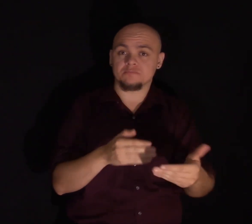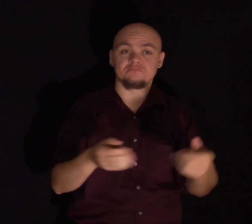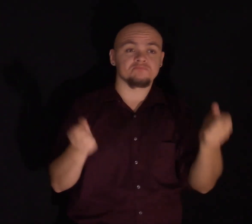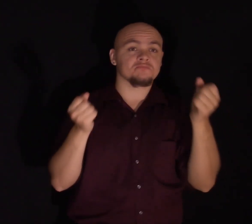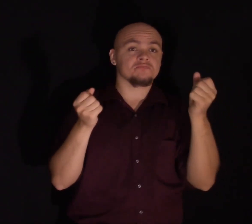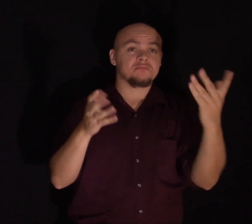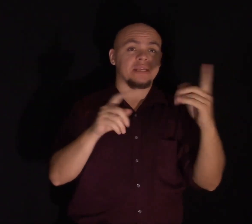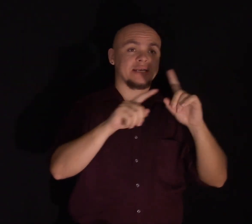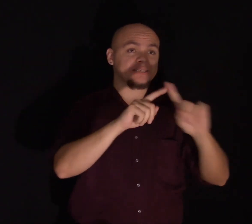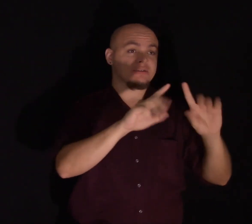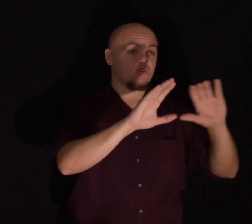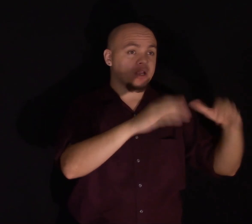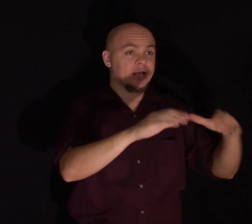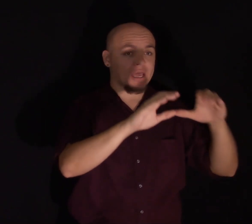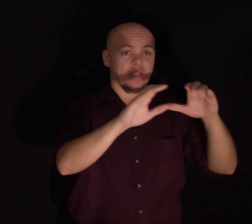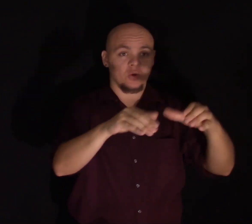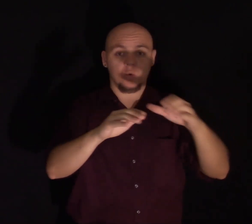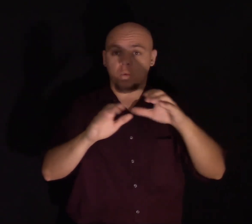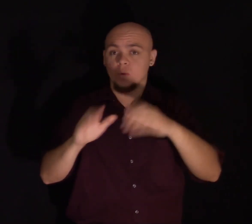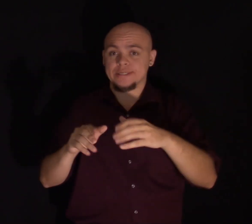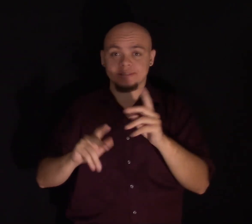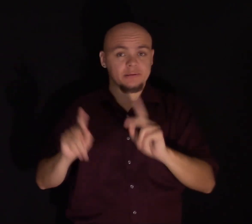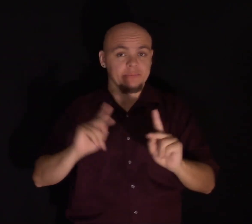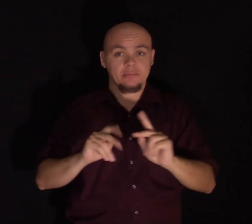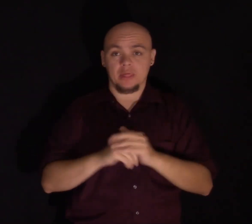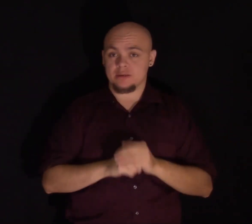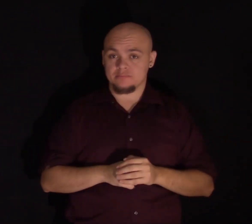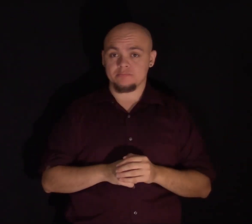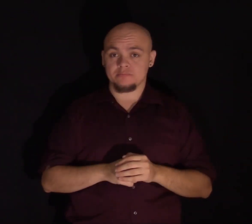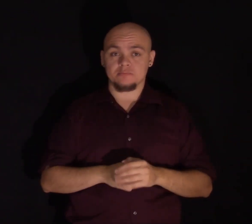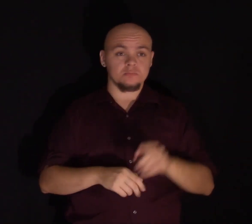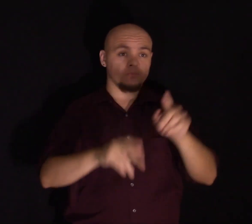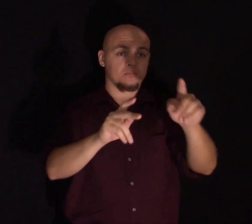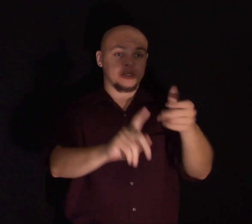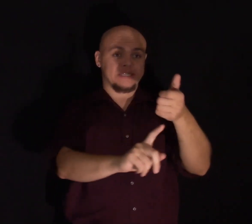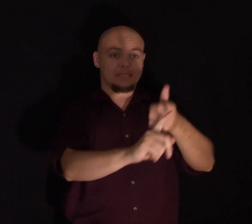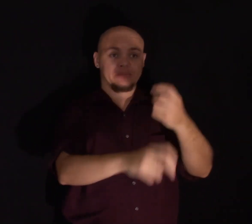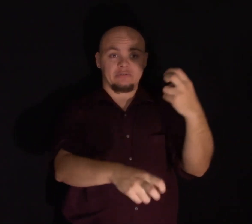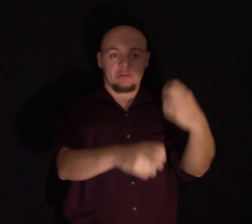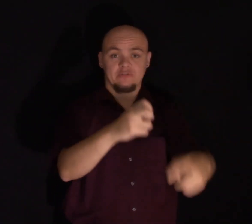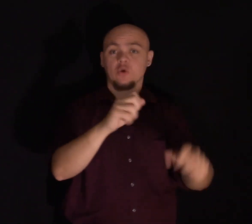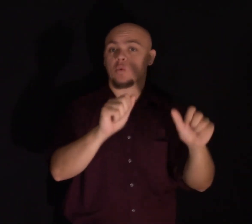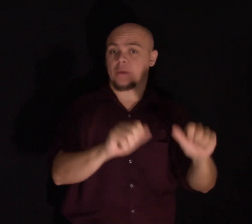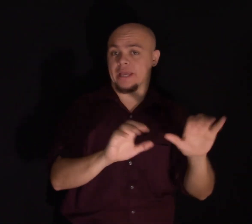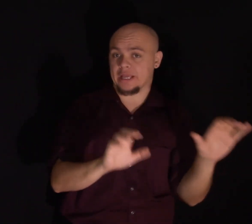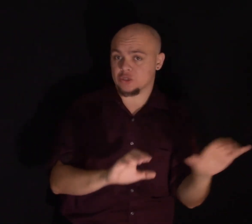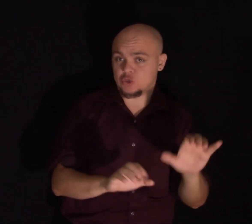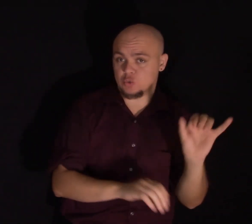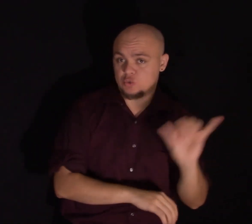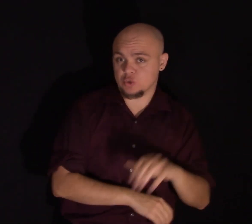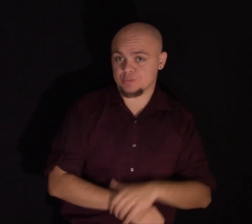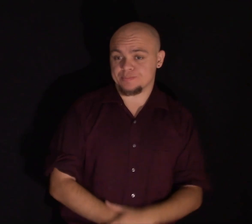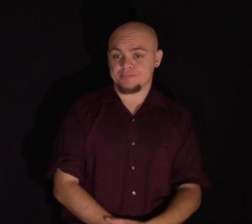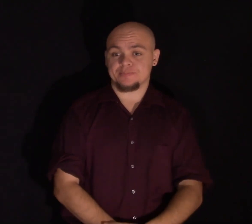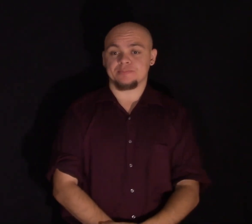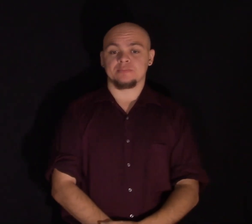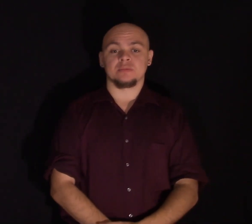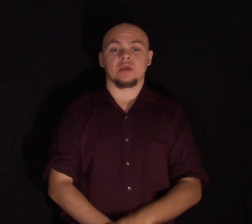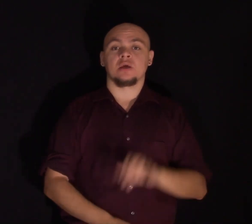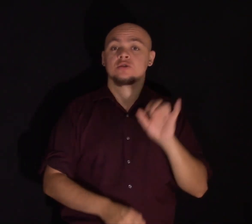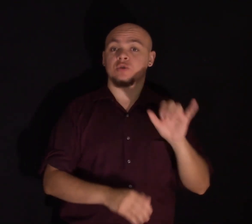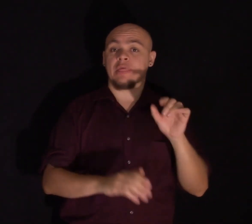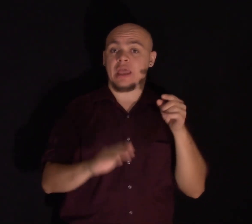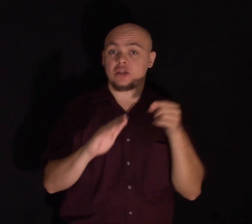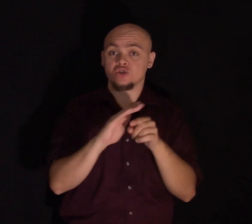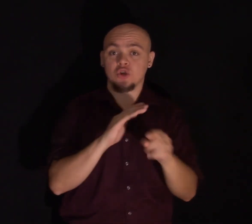categories of people, including a difficult person. So I invite you to join us on this journey